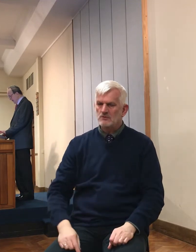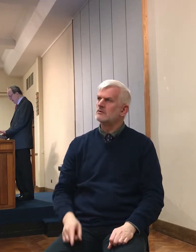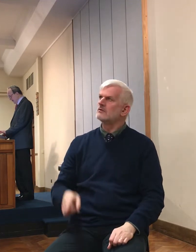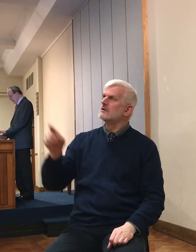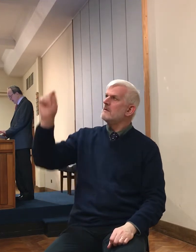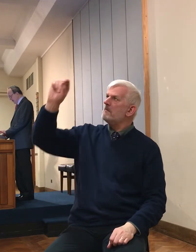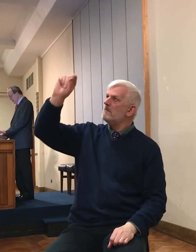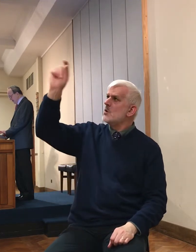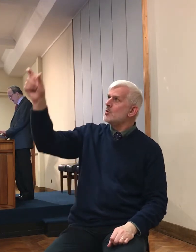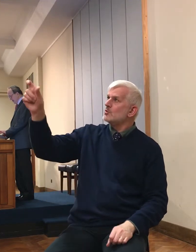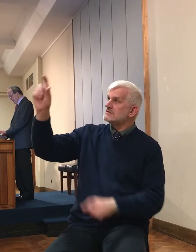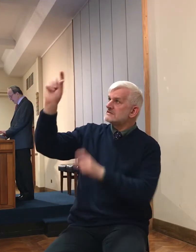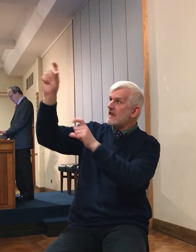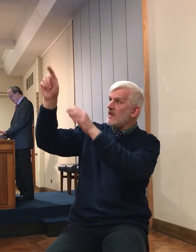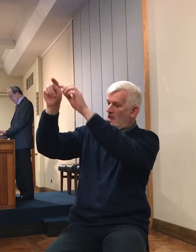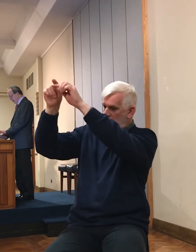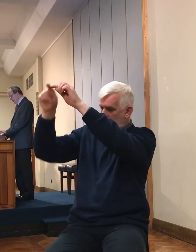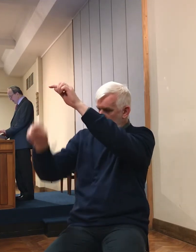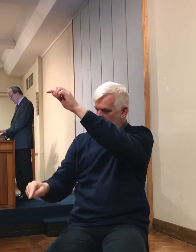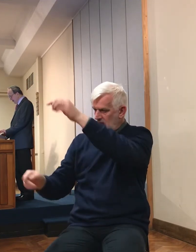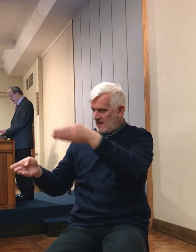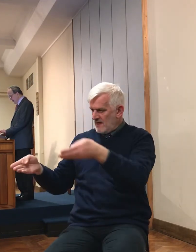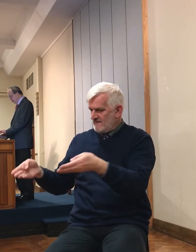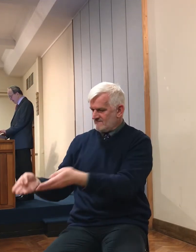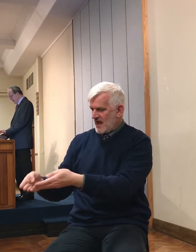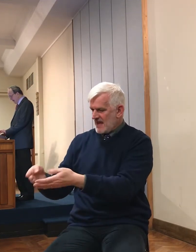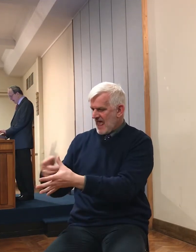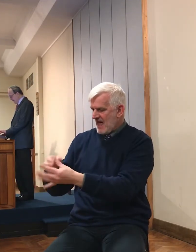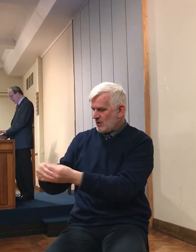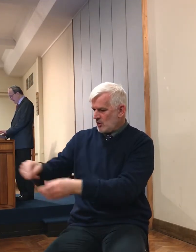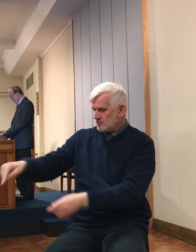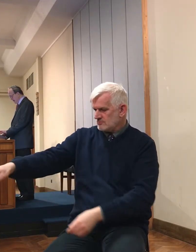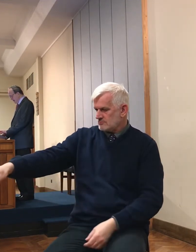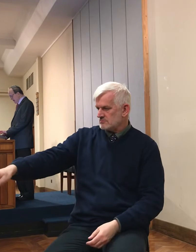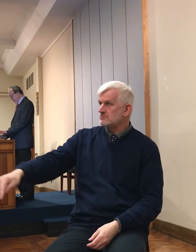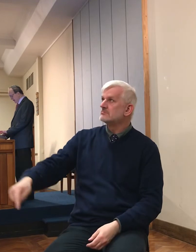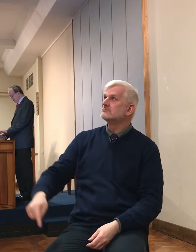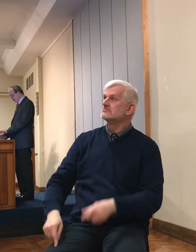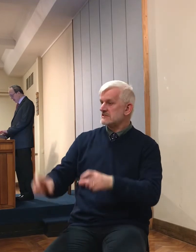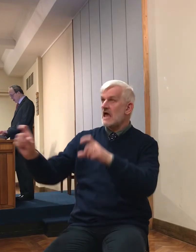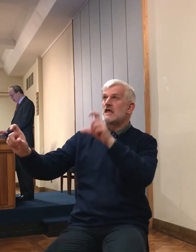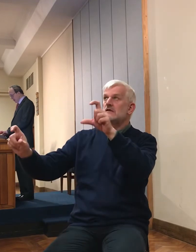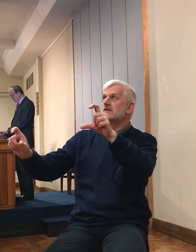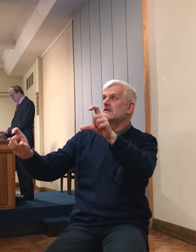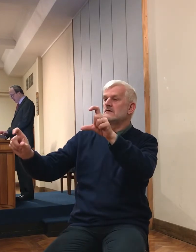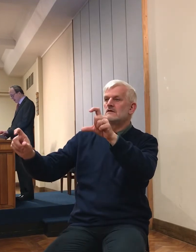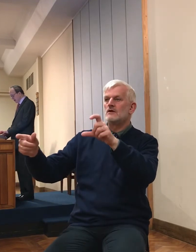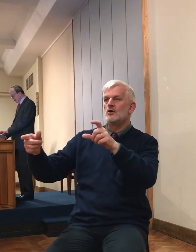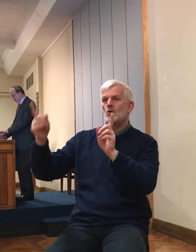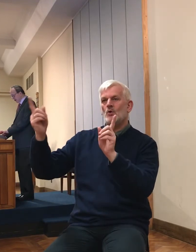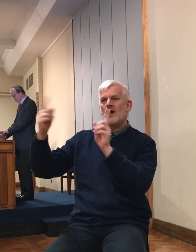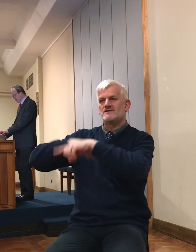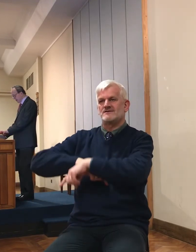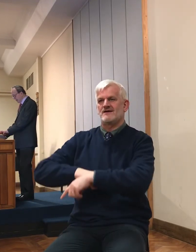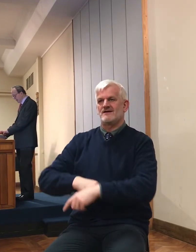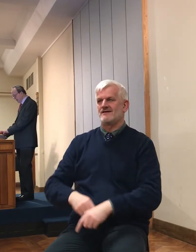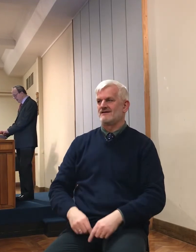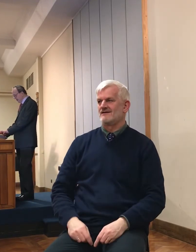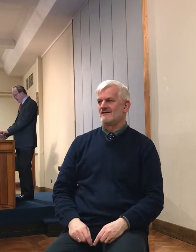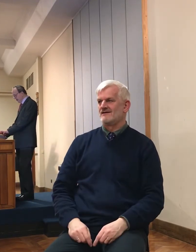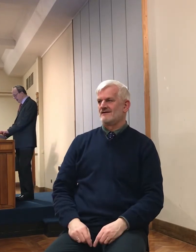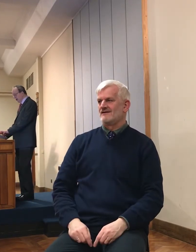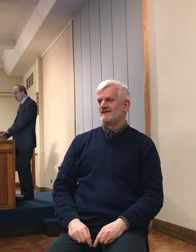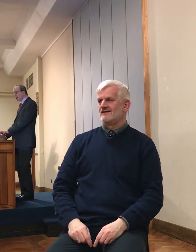Adrela. God answered the prayer, and it's recorded here in Holy Scripture,